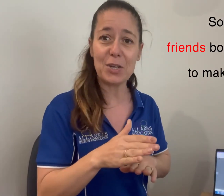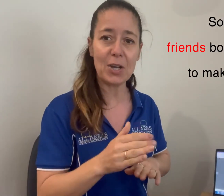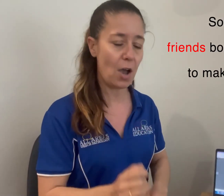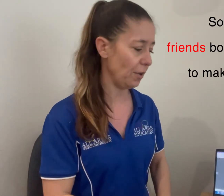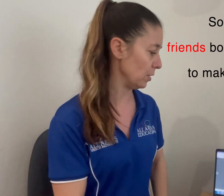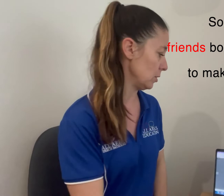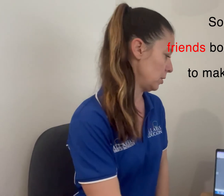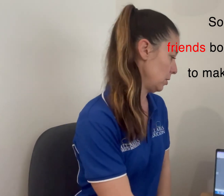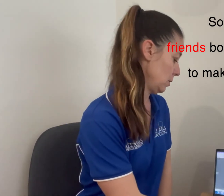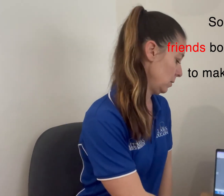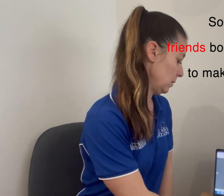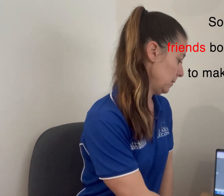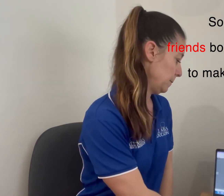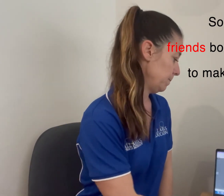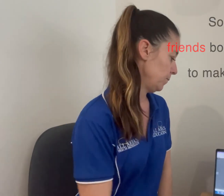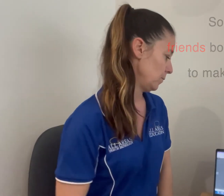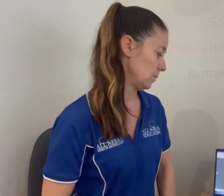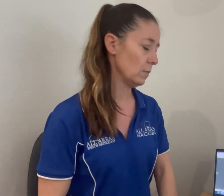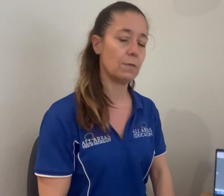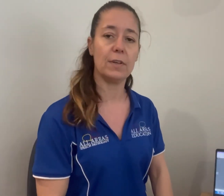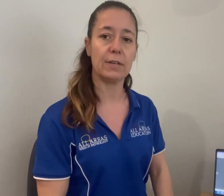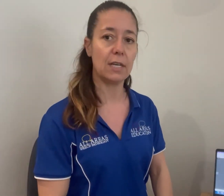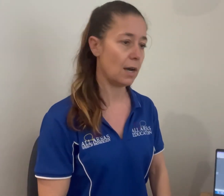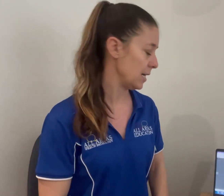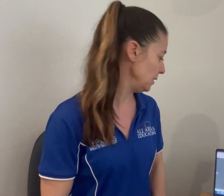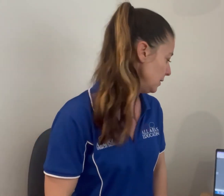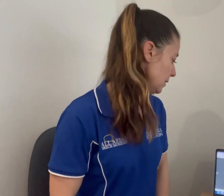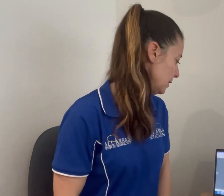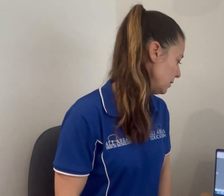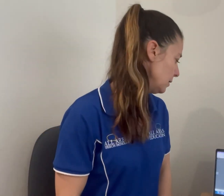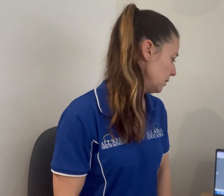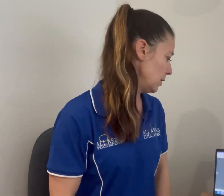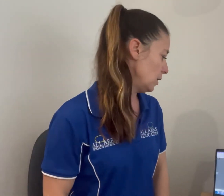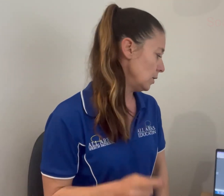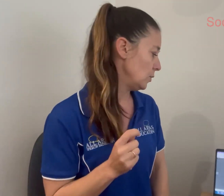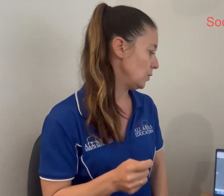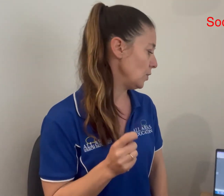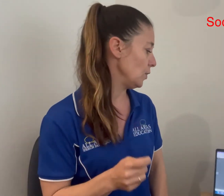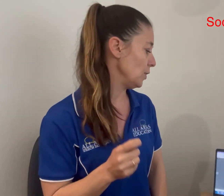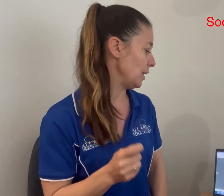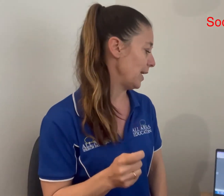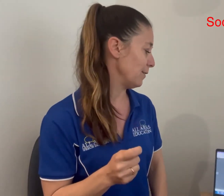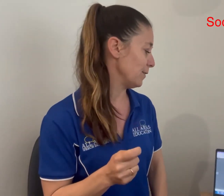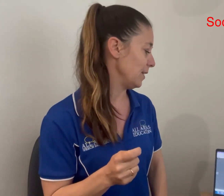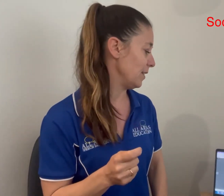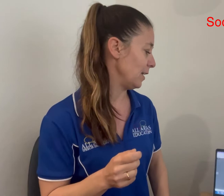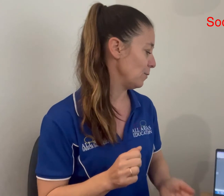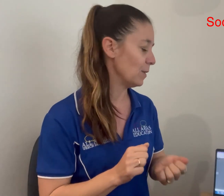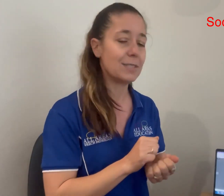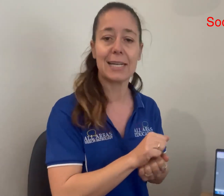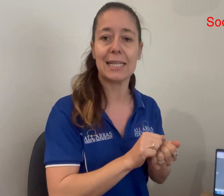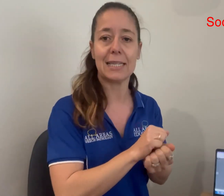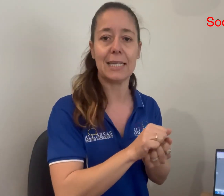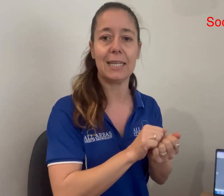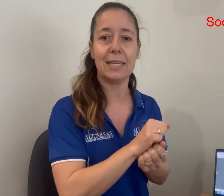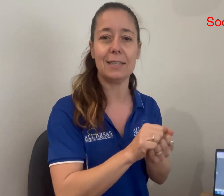coat. It's very kind, isn't it? Soon everything was clean.